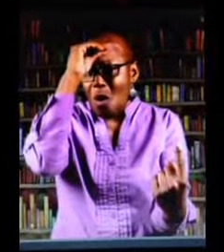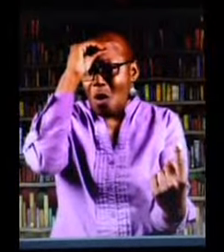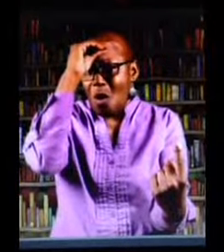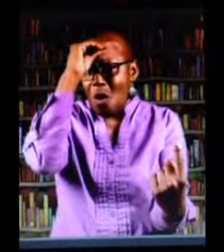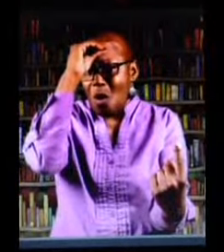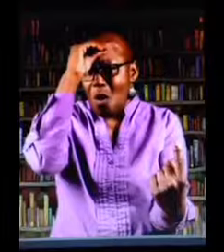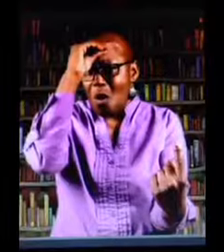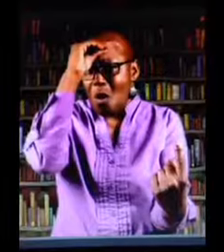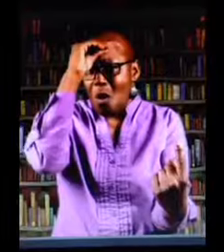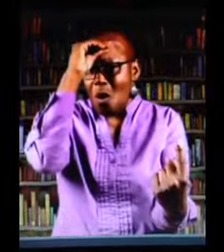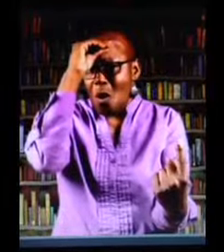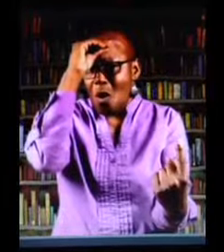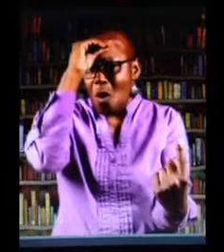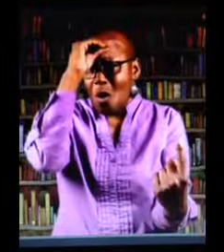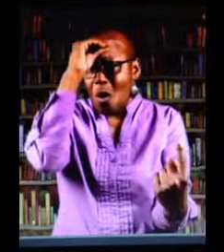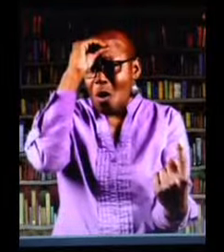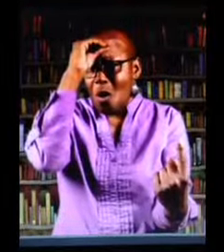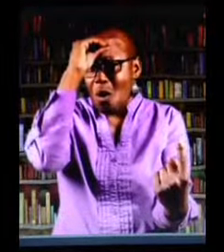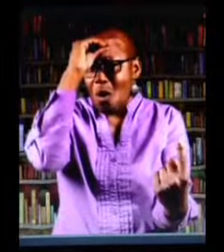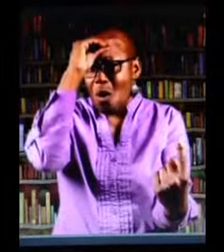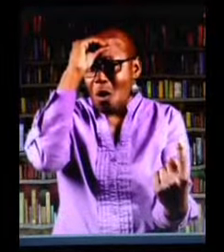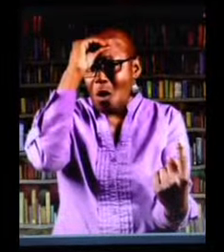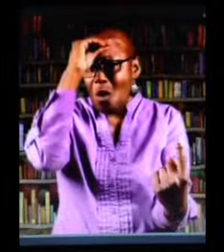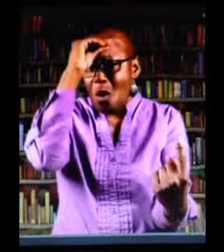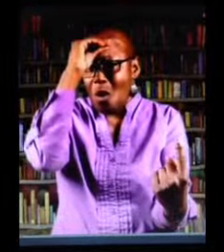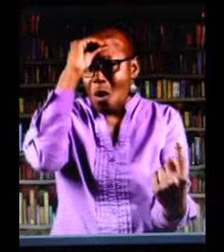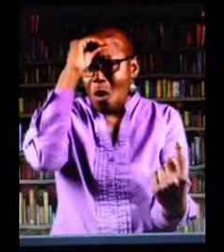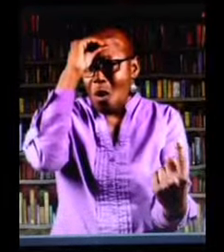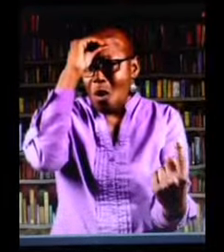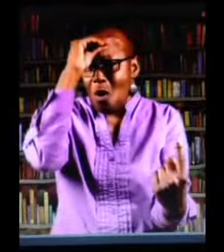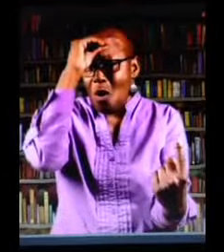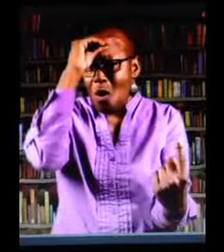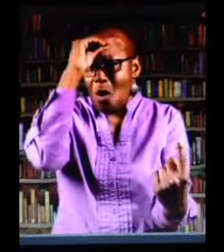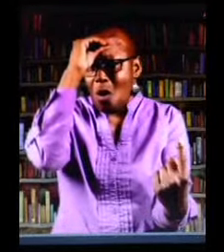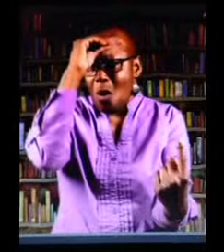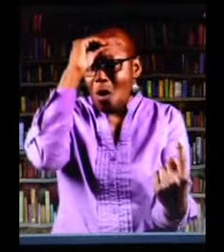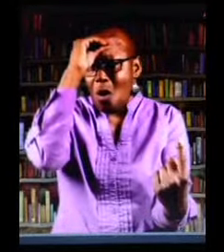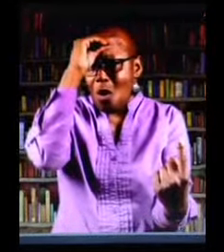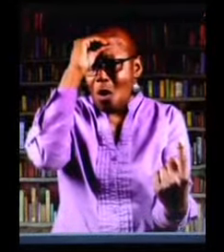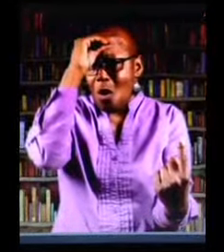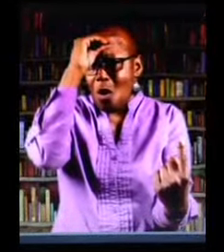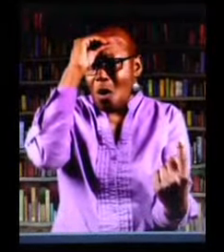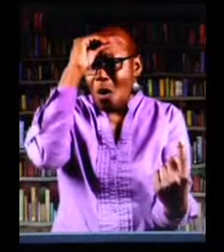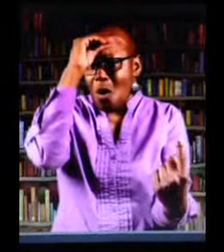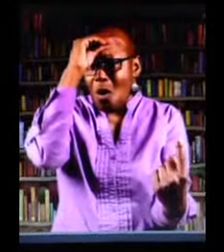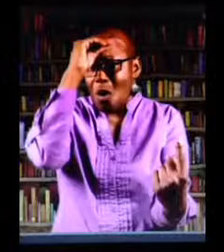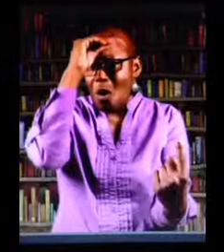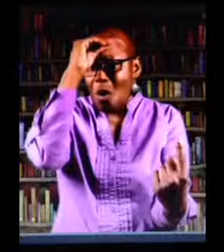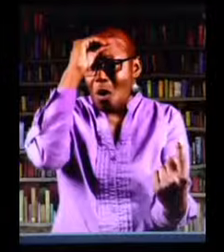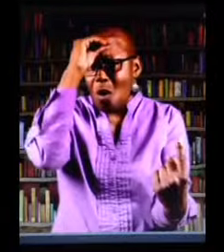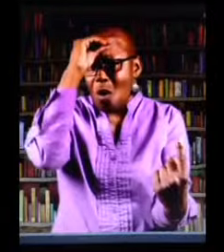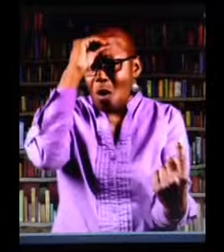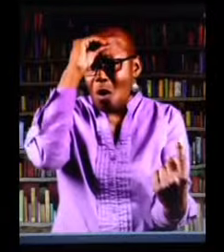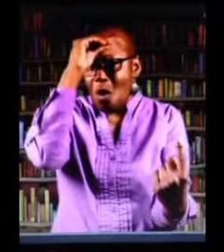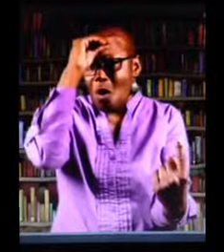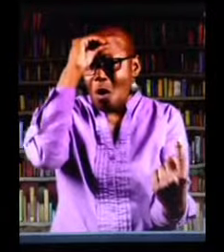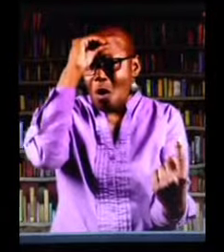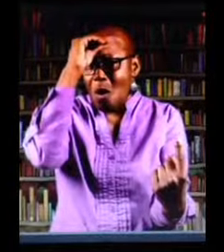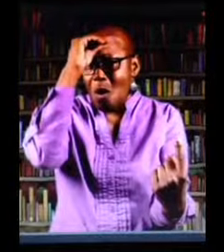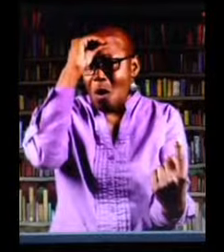I was trained on the project and was shown the different groups of children I would be working with. I happened to notice this cute black boy